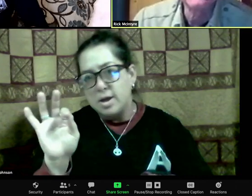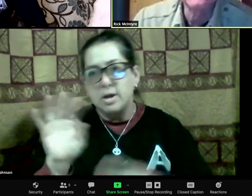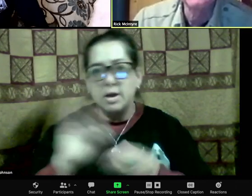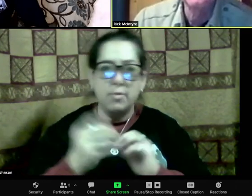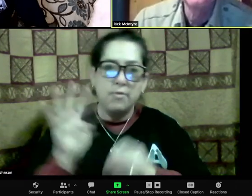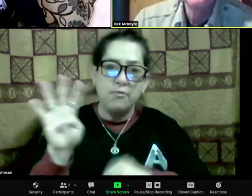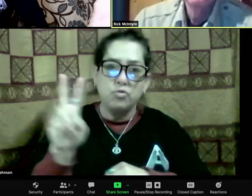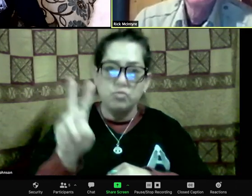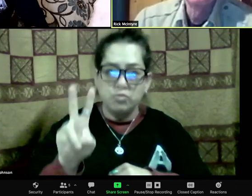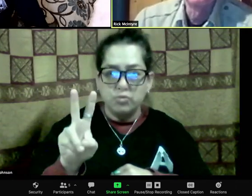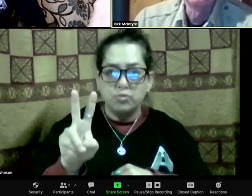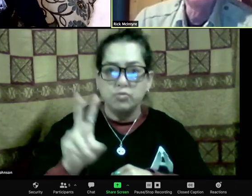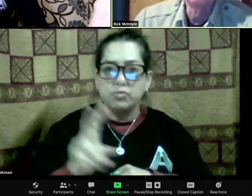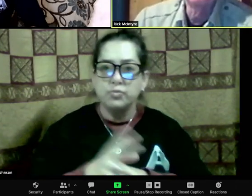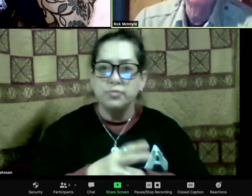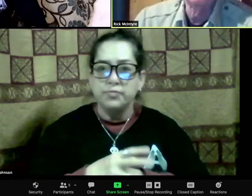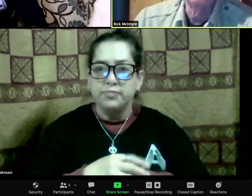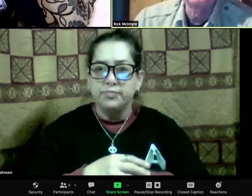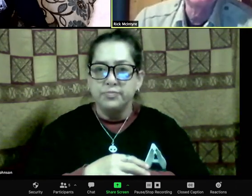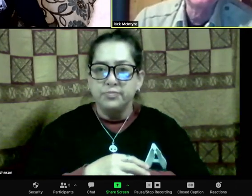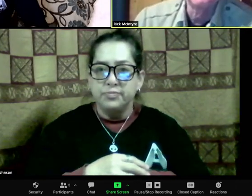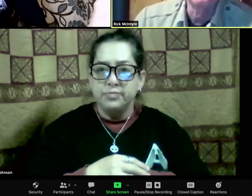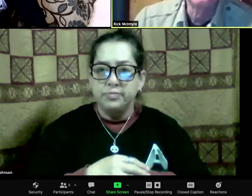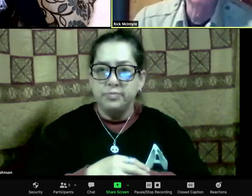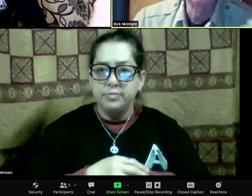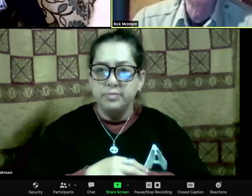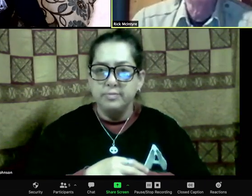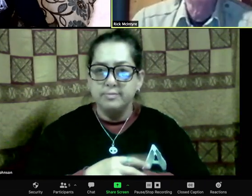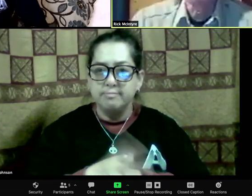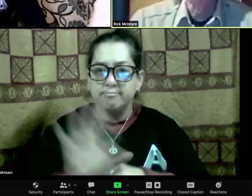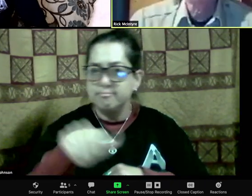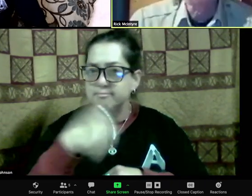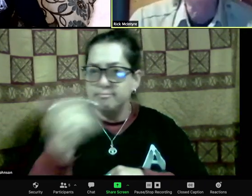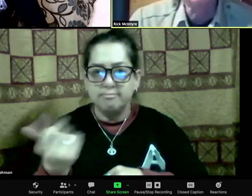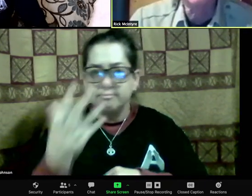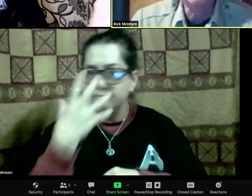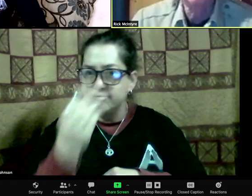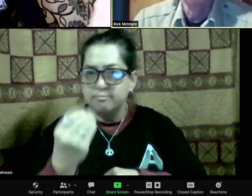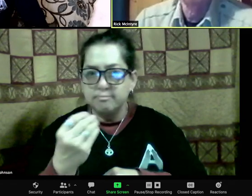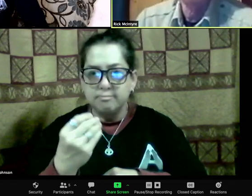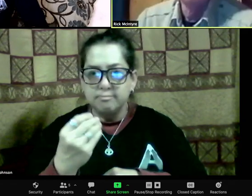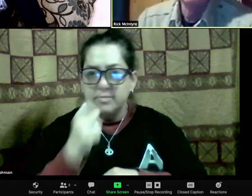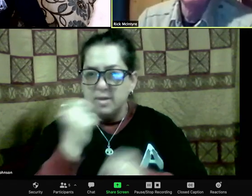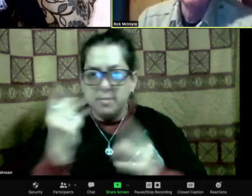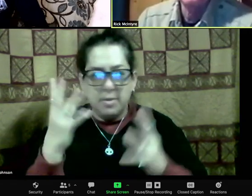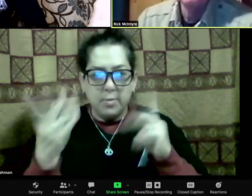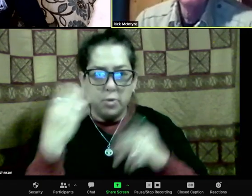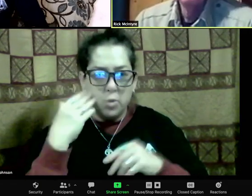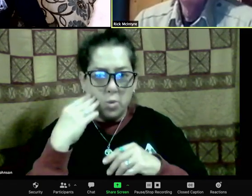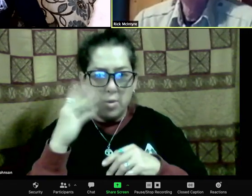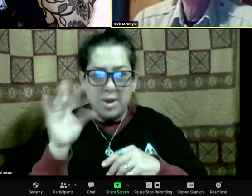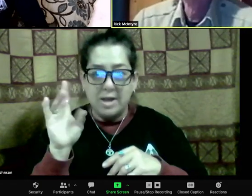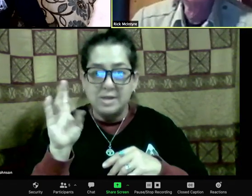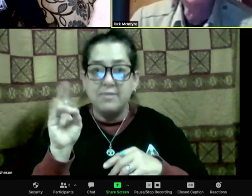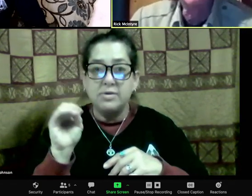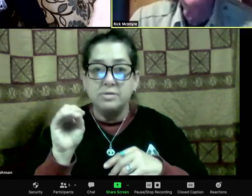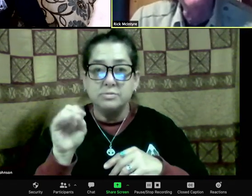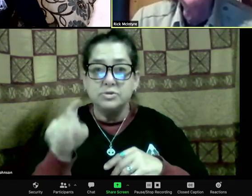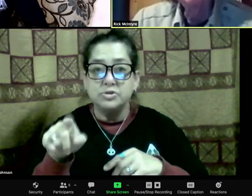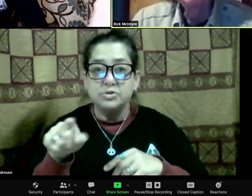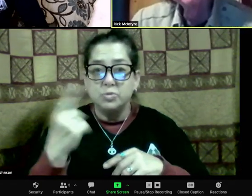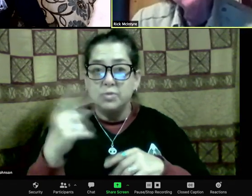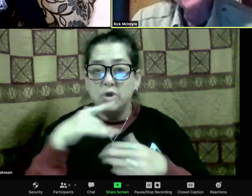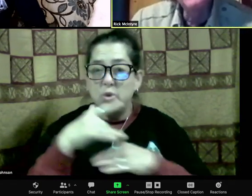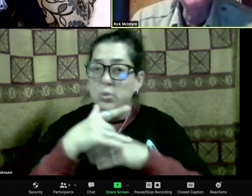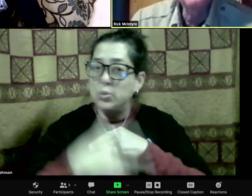6 a story. will tell the story of her daughter, 926. And then to fill out more